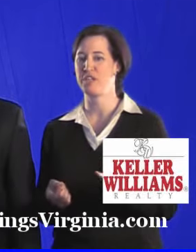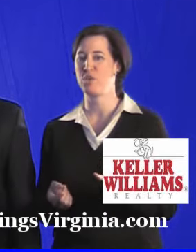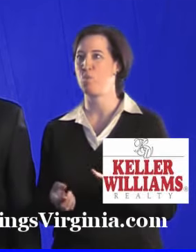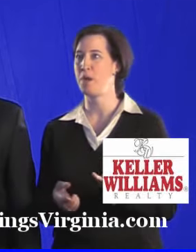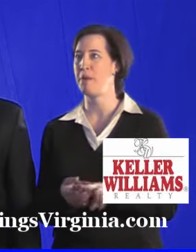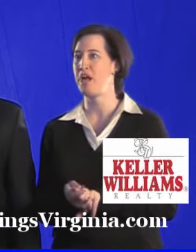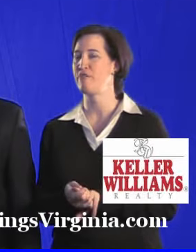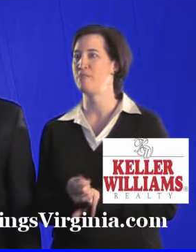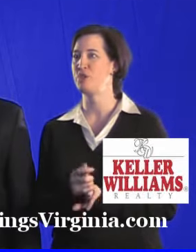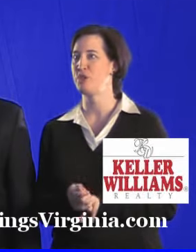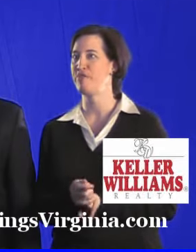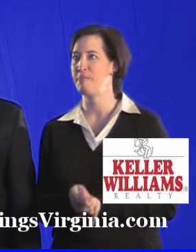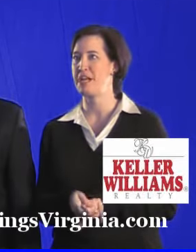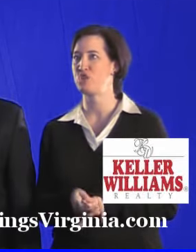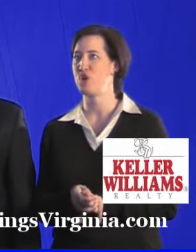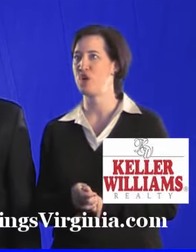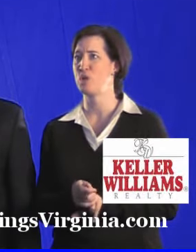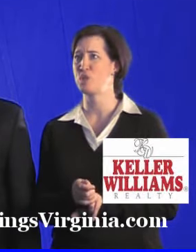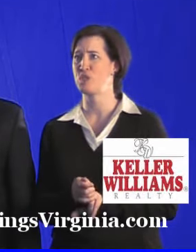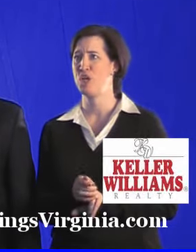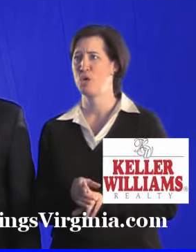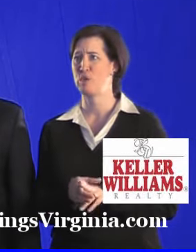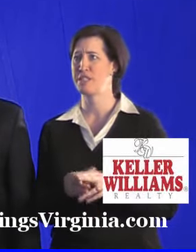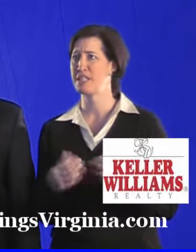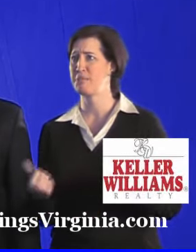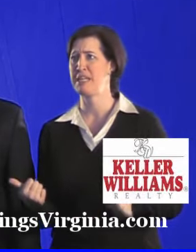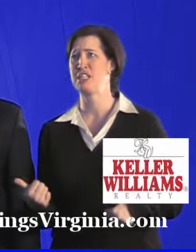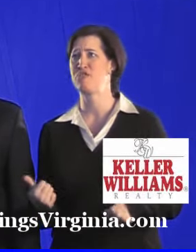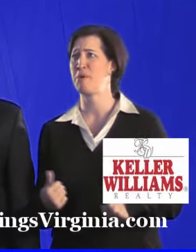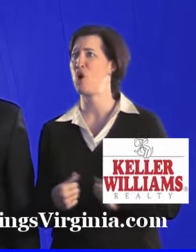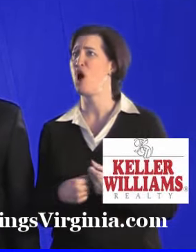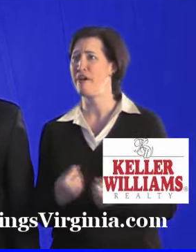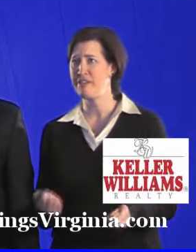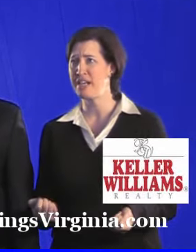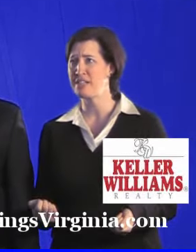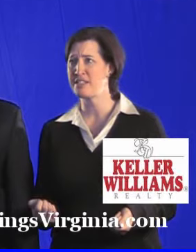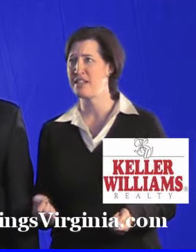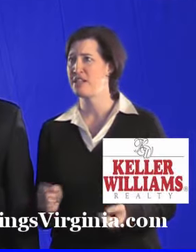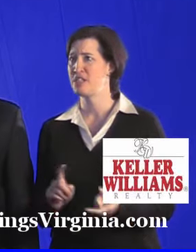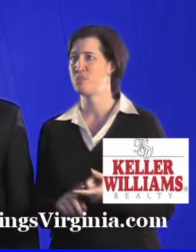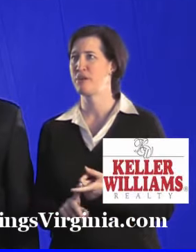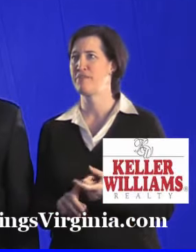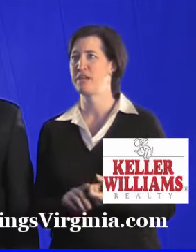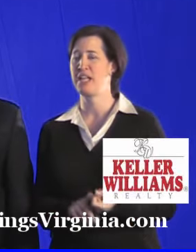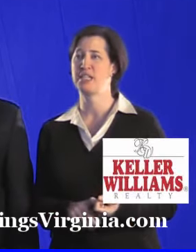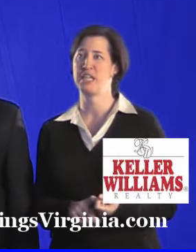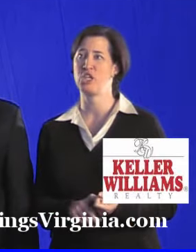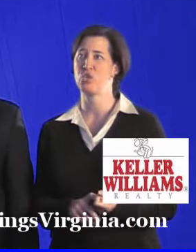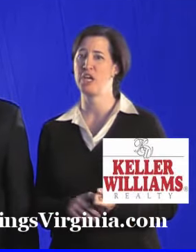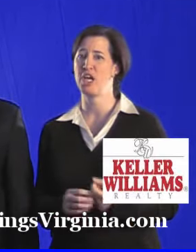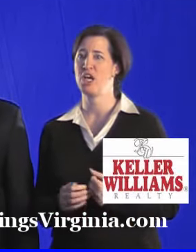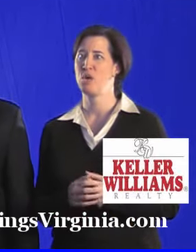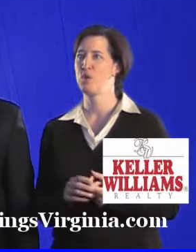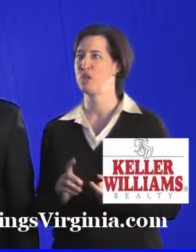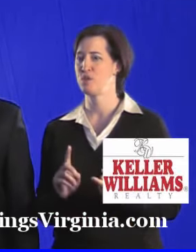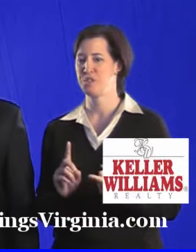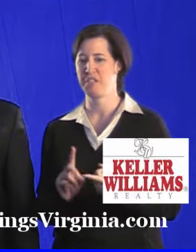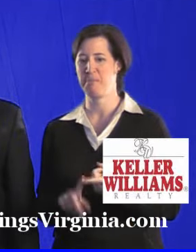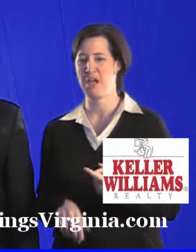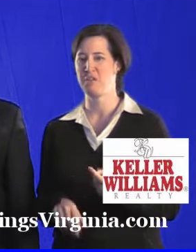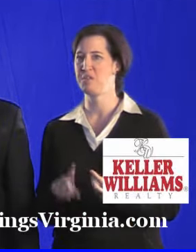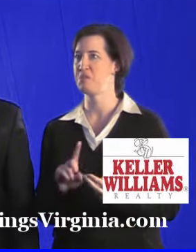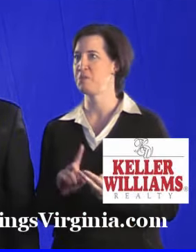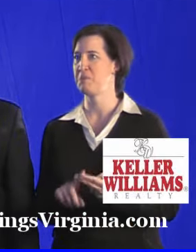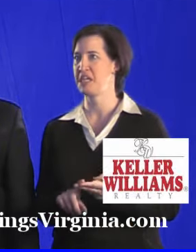within one mile from two different metros. We're six minutes from our office, Springfield, Alexandria. We're